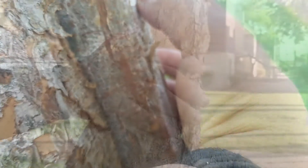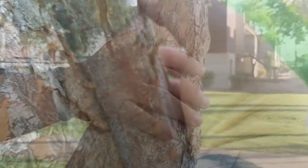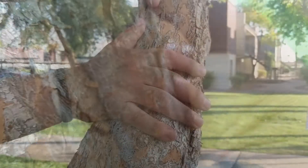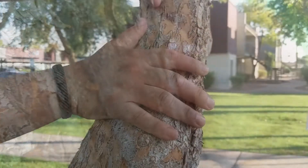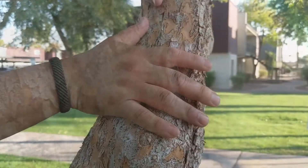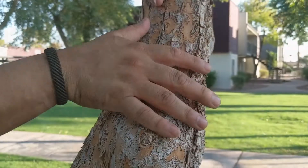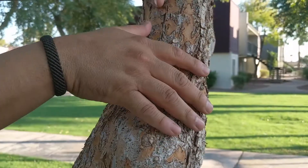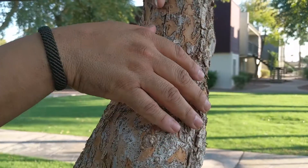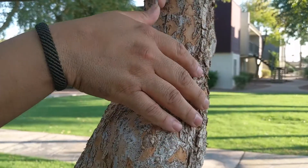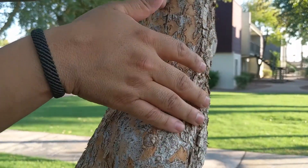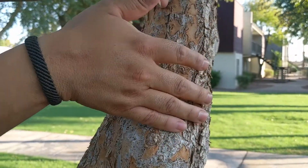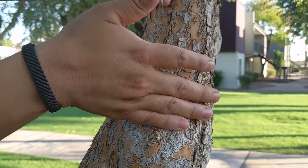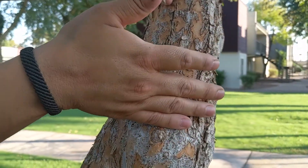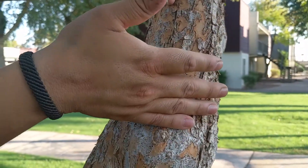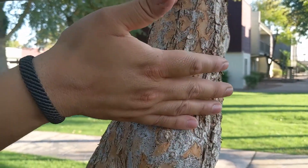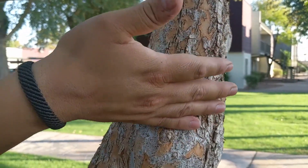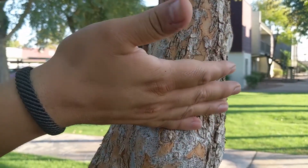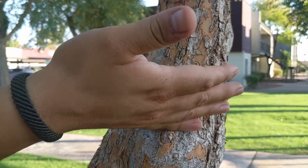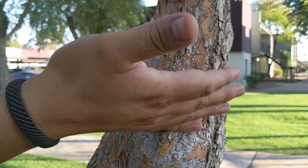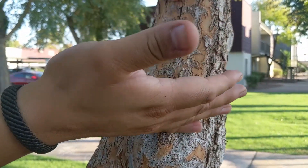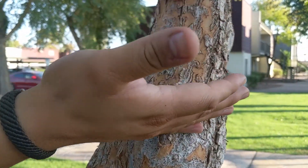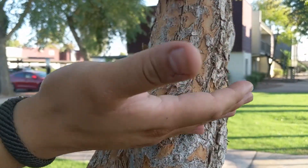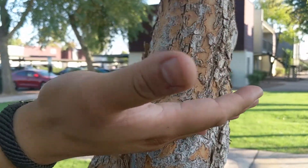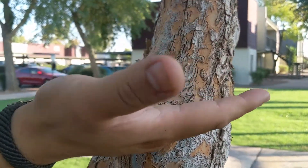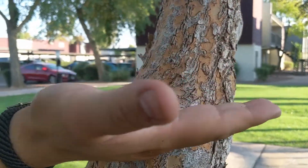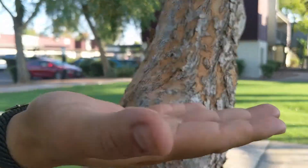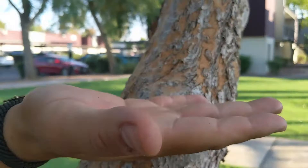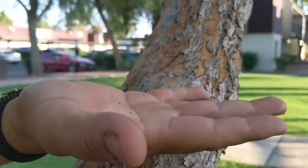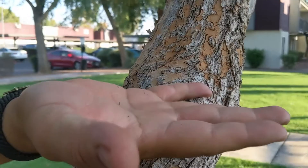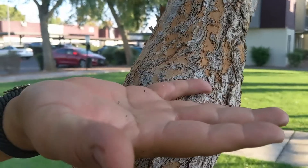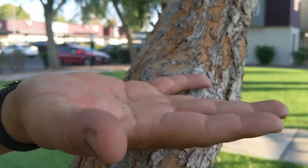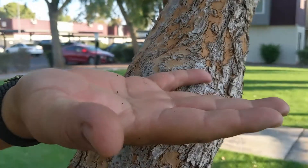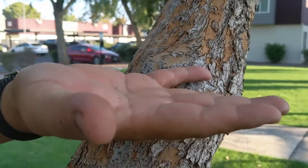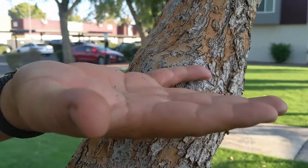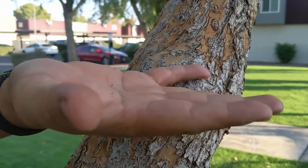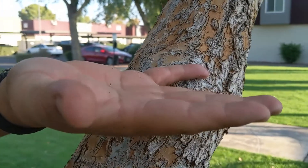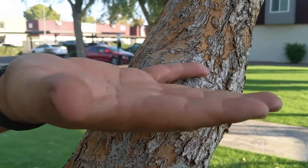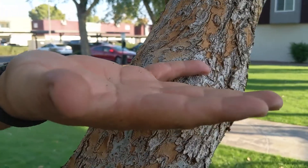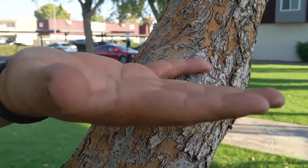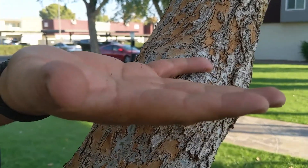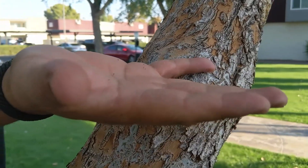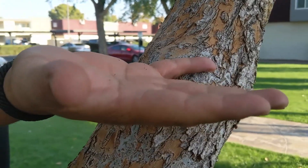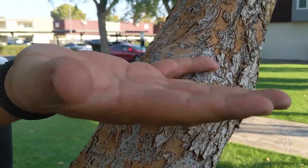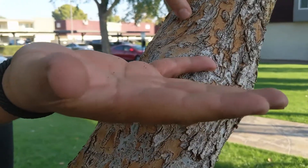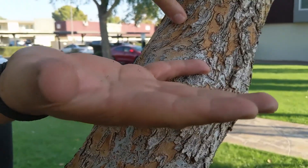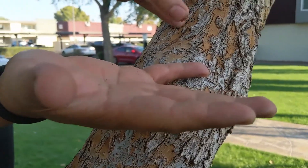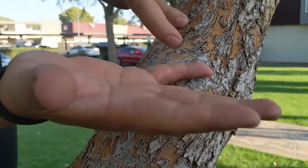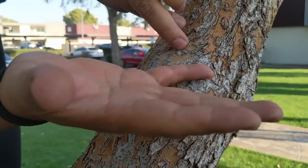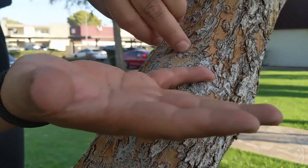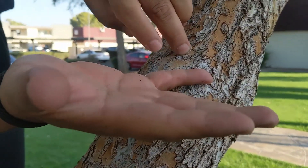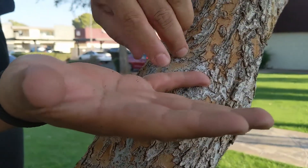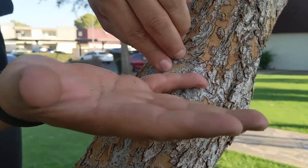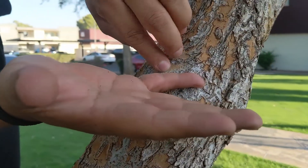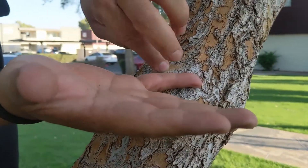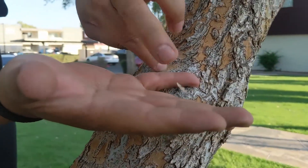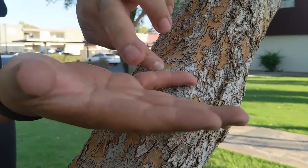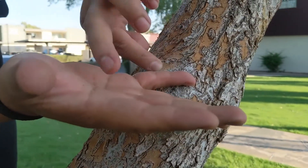weathering the storm we plant our feet to the ground our ancestors hold us wait for us cradle